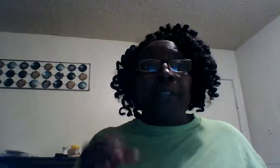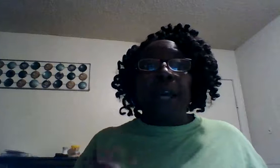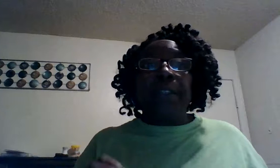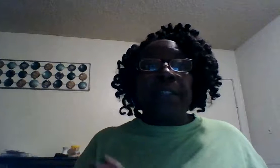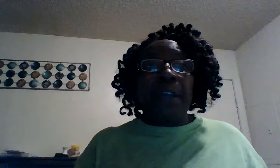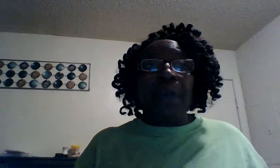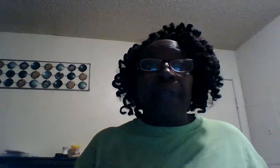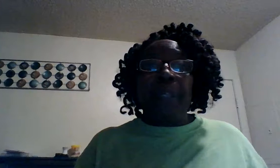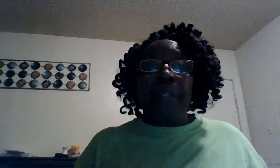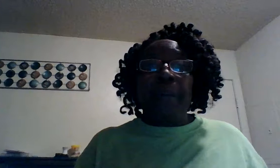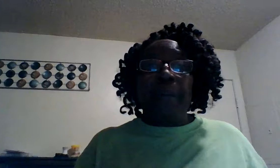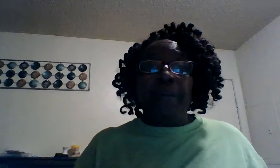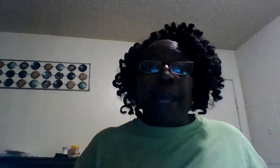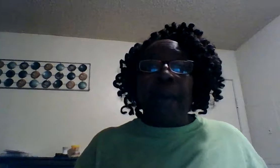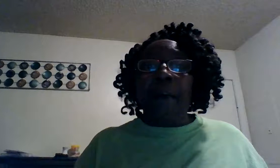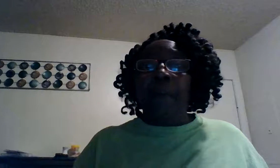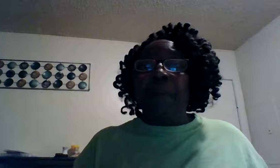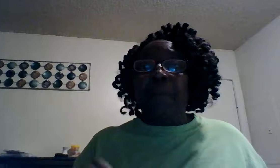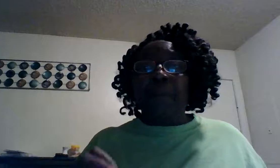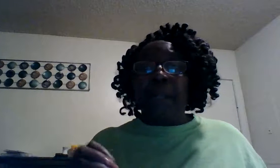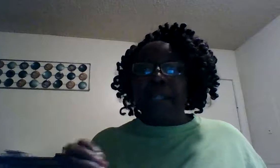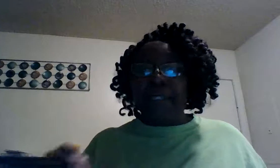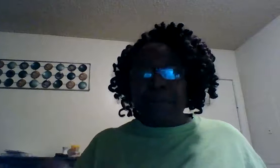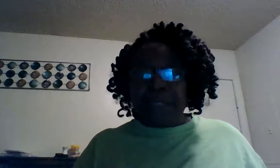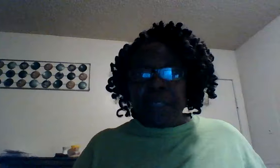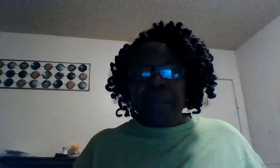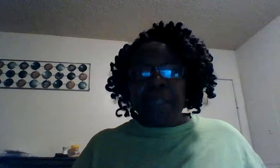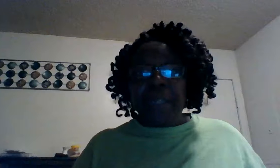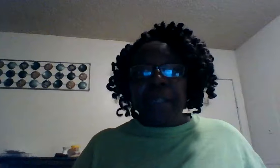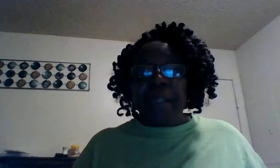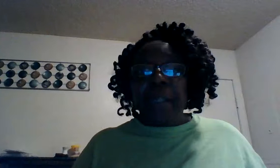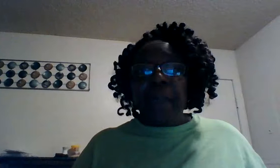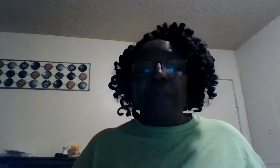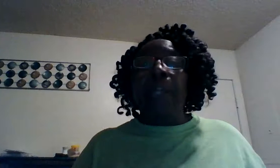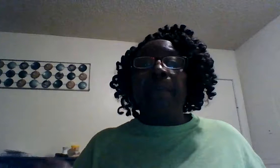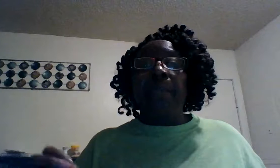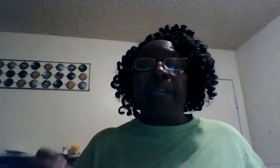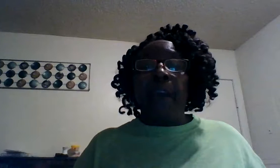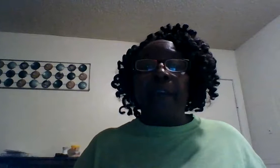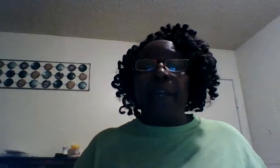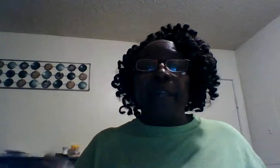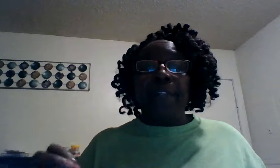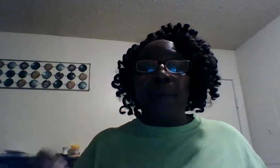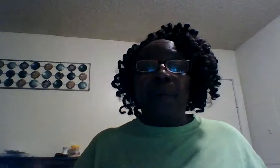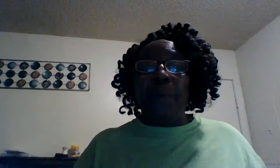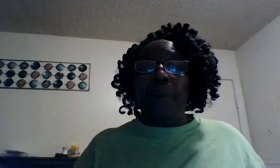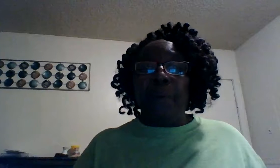for god to show me you know now before i get too deep in it and really be hurt and tore apart